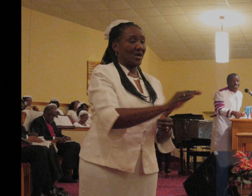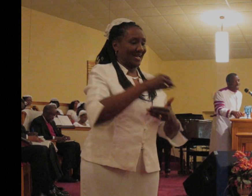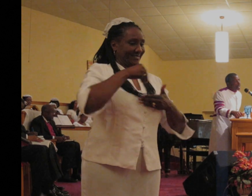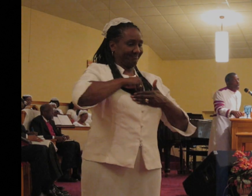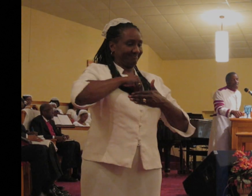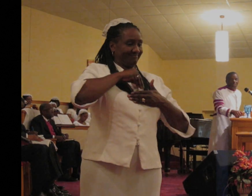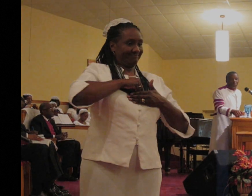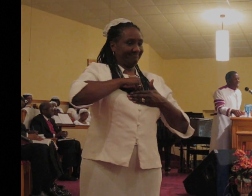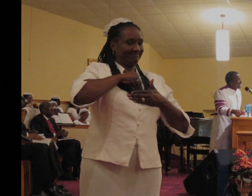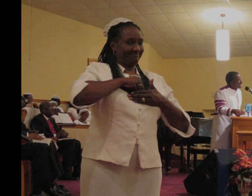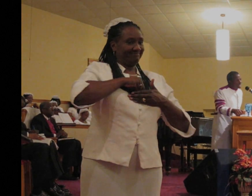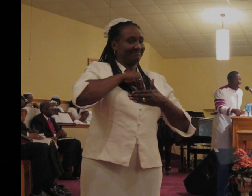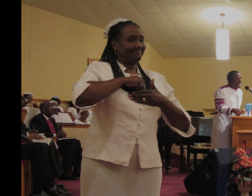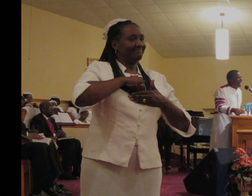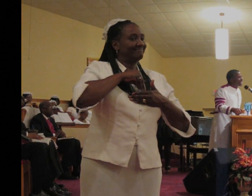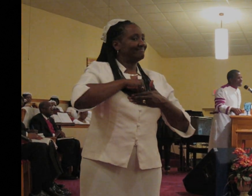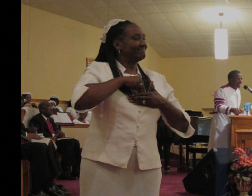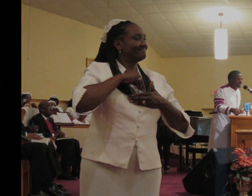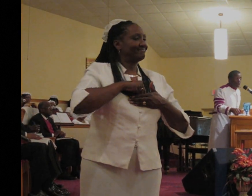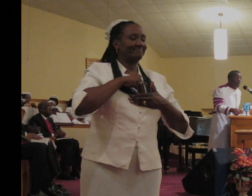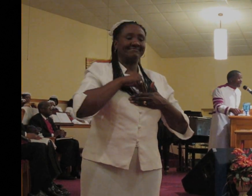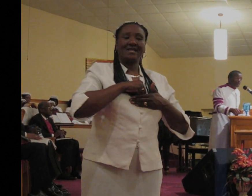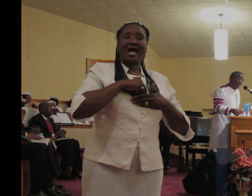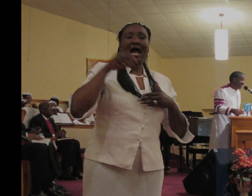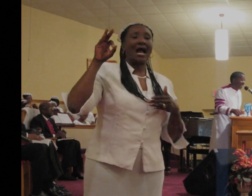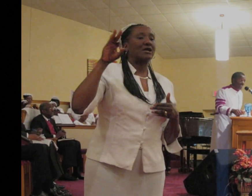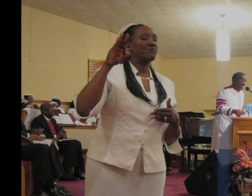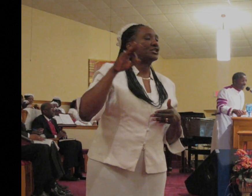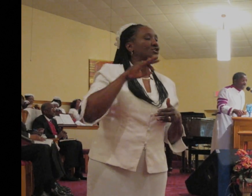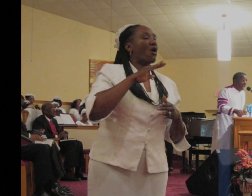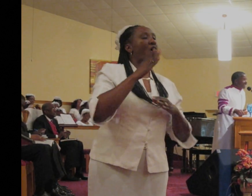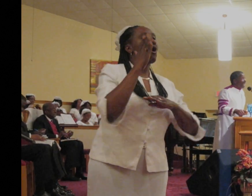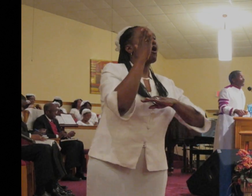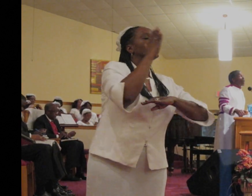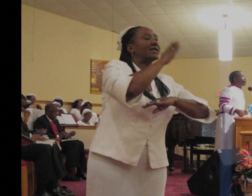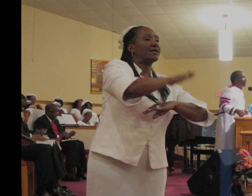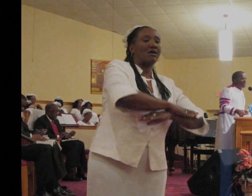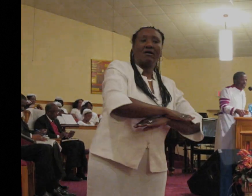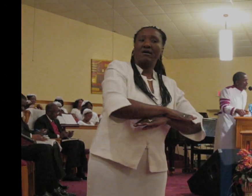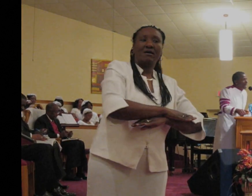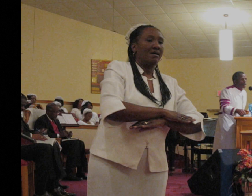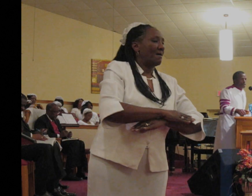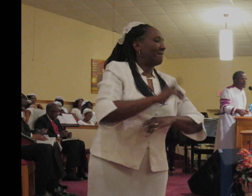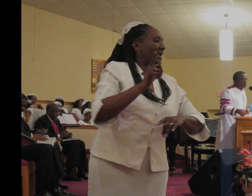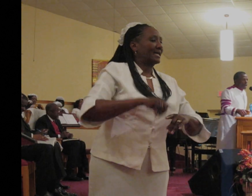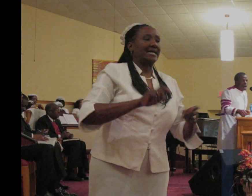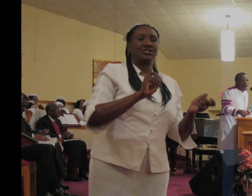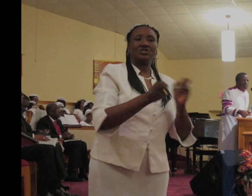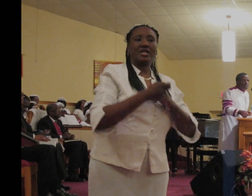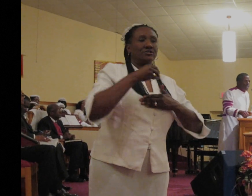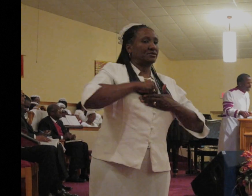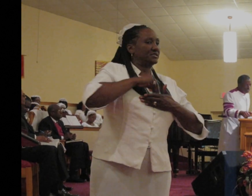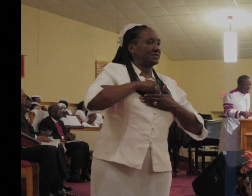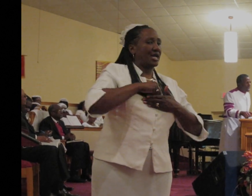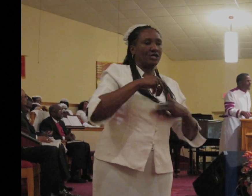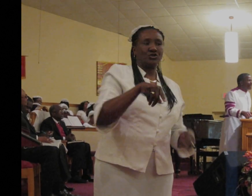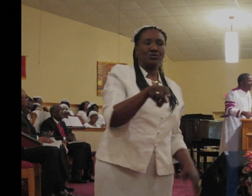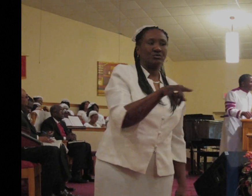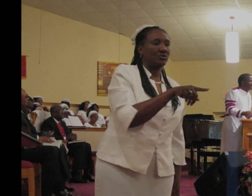day long, but I can't change your inner man. I can't help you tame the heart and the desire. I can